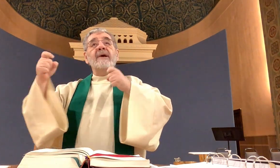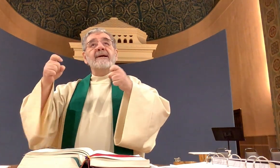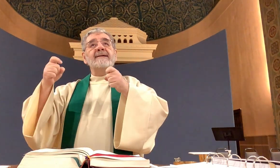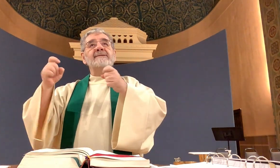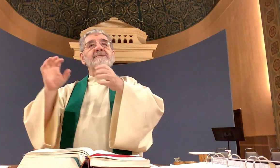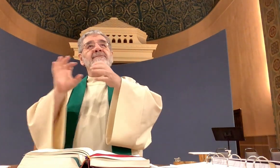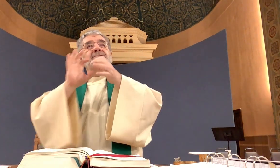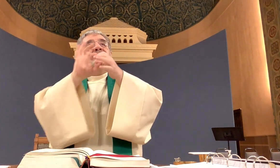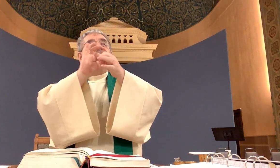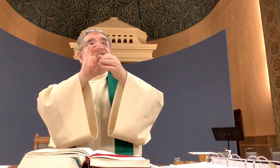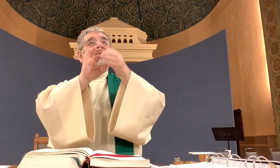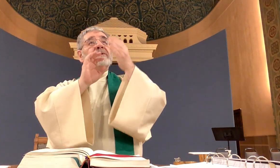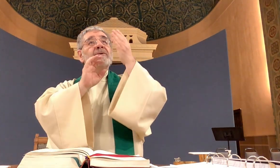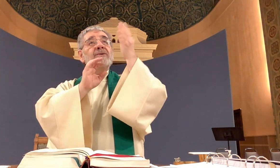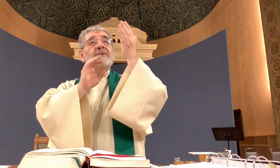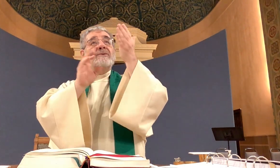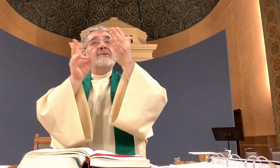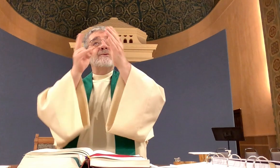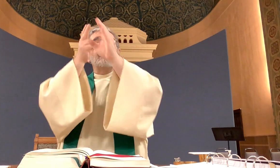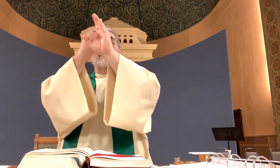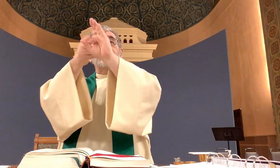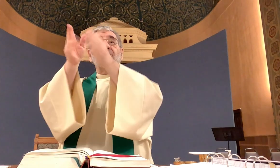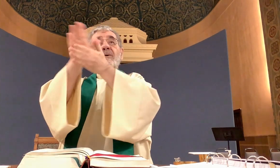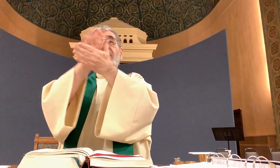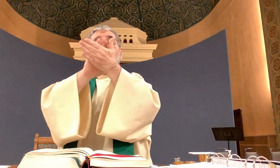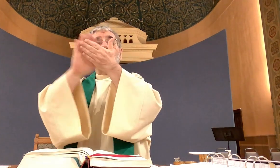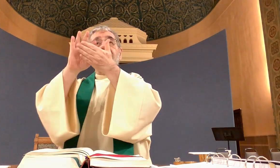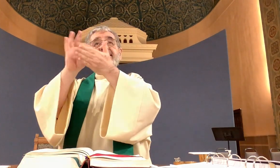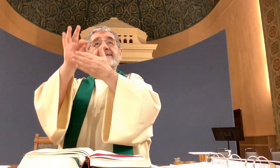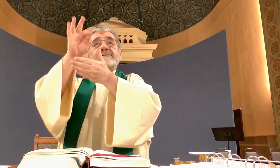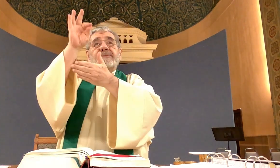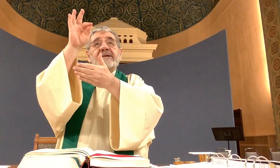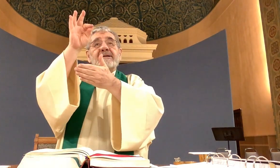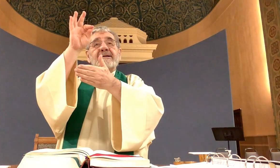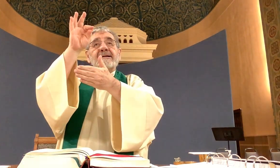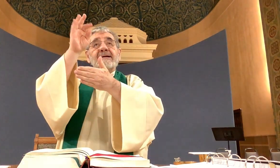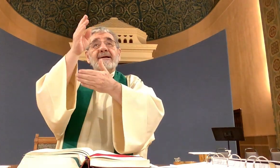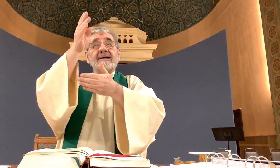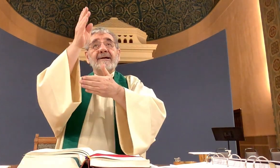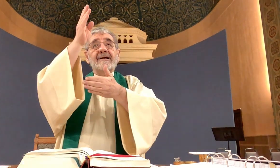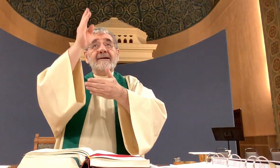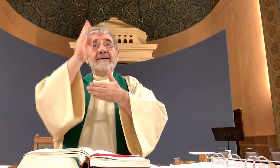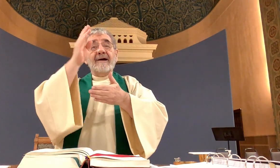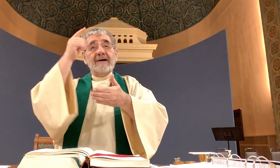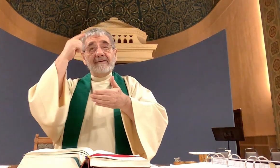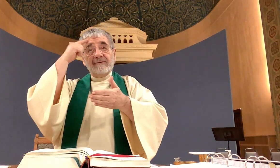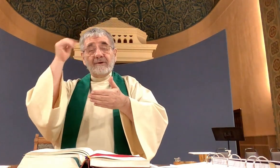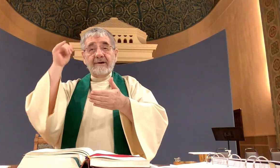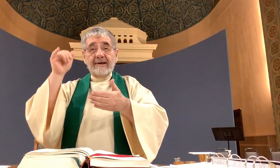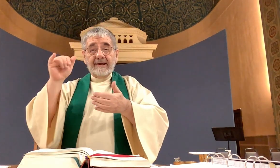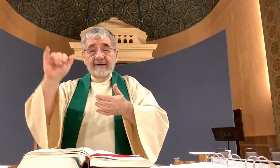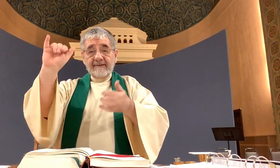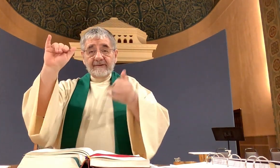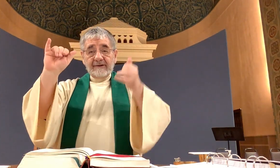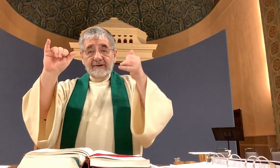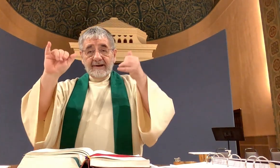in the unity of the Holy Spirit, God, forever and ever.